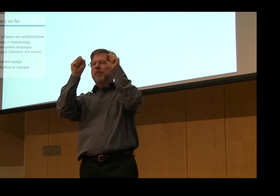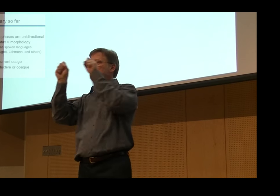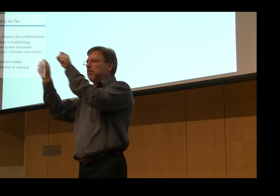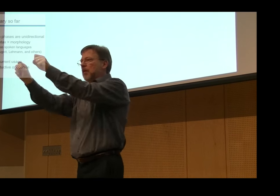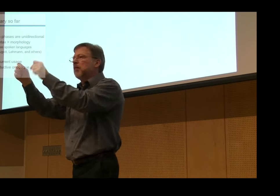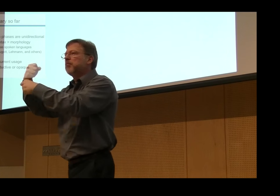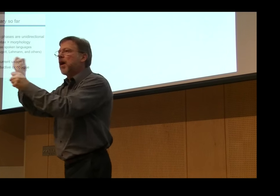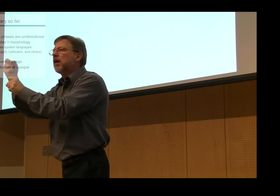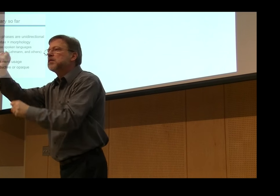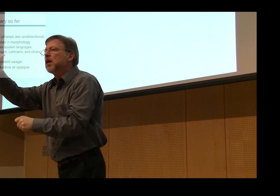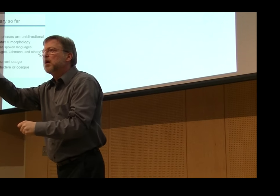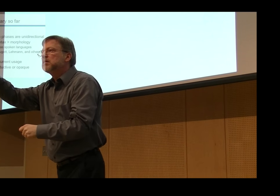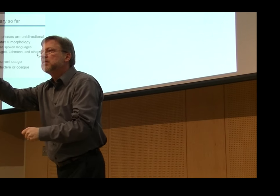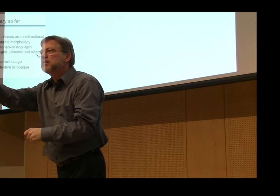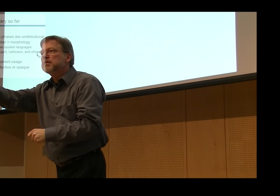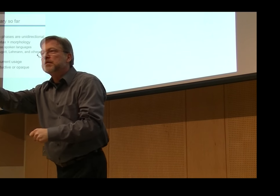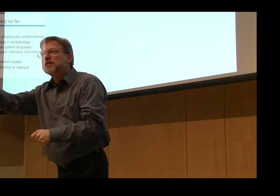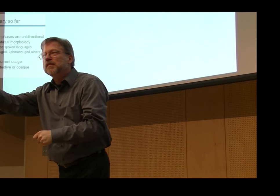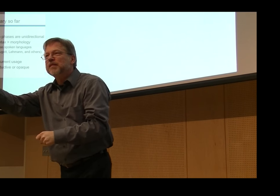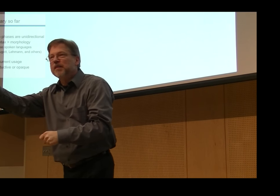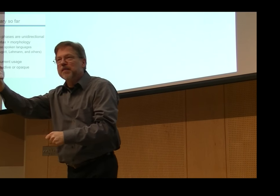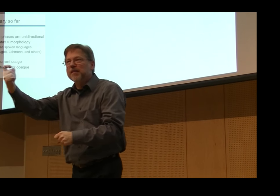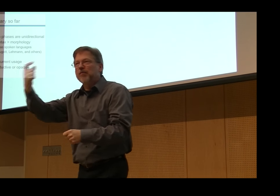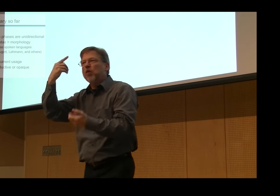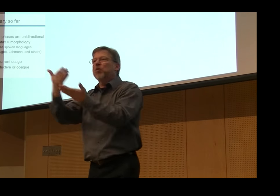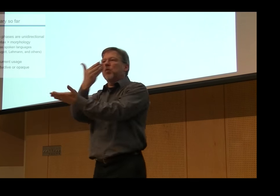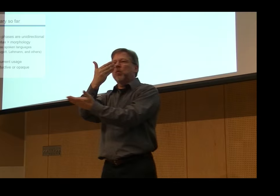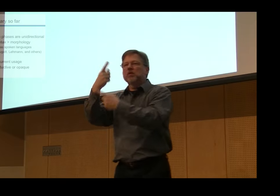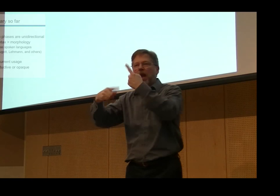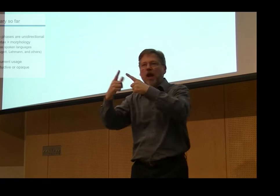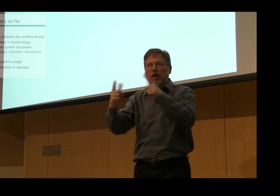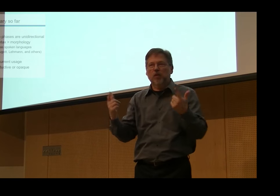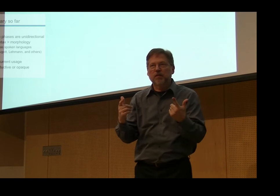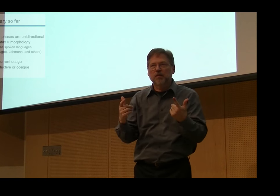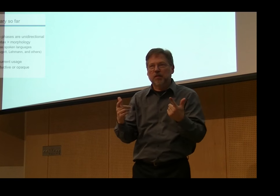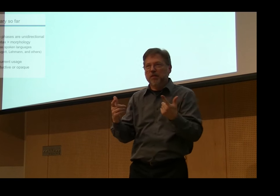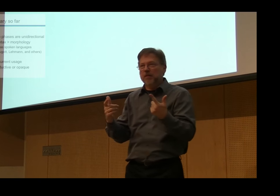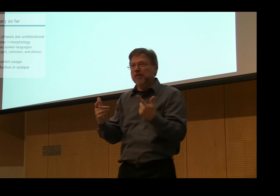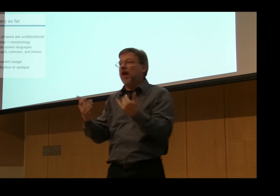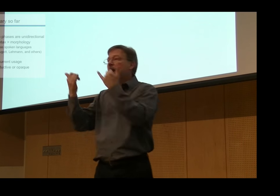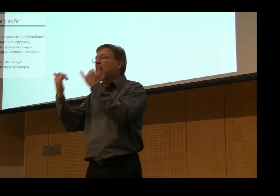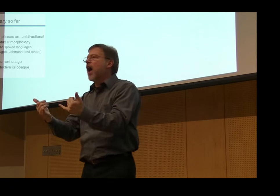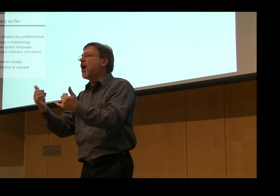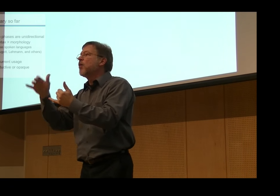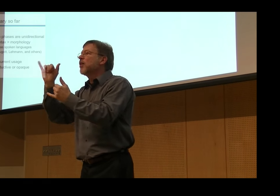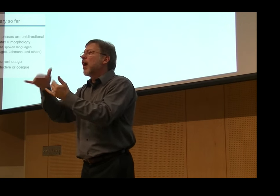When I started studying ASL's history, I began to understand that, yes, historical linguistics does help us to